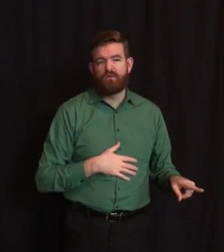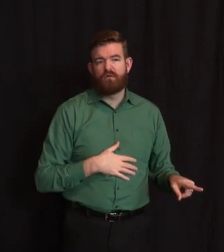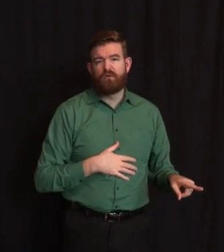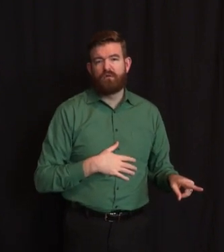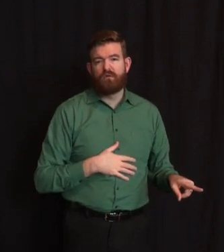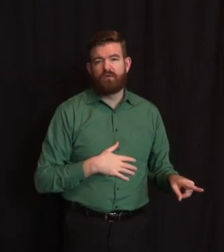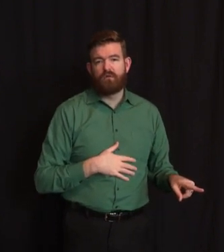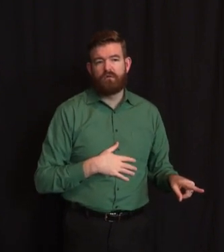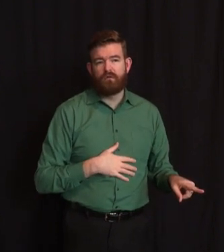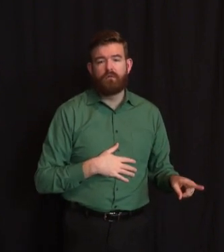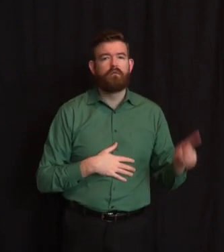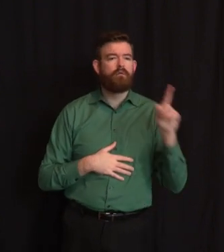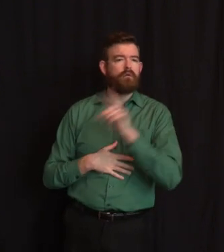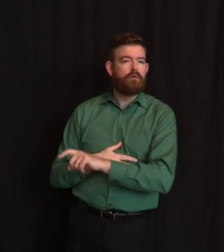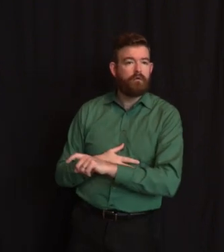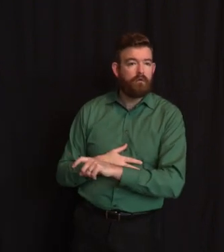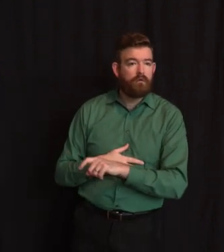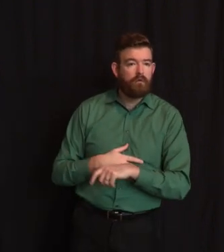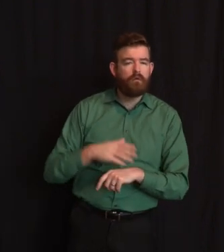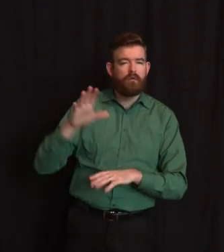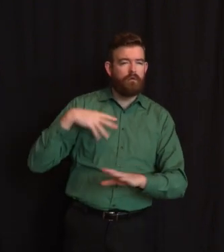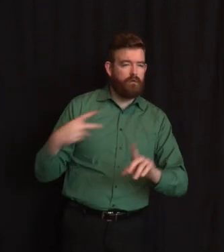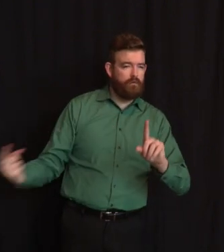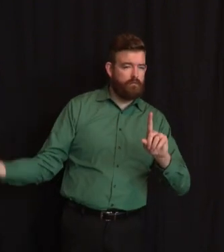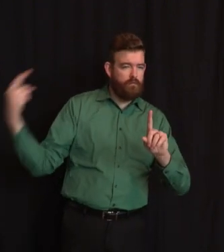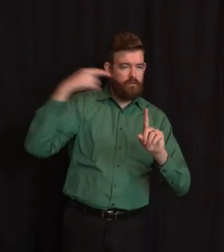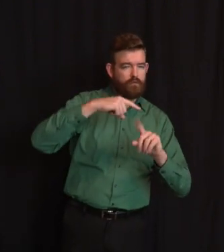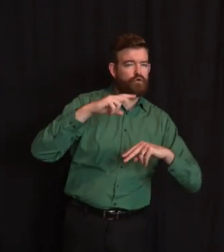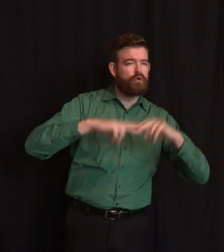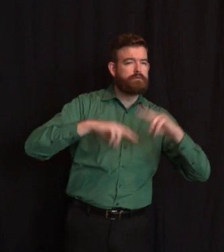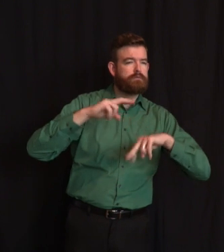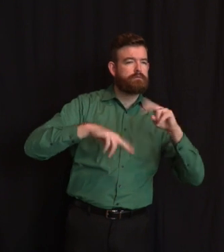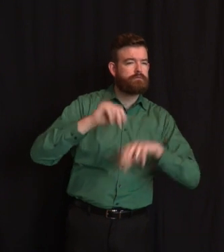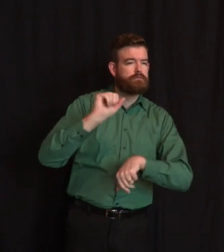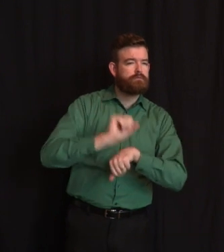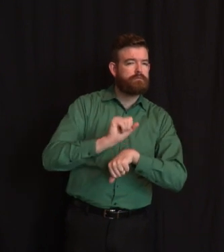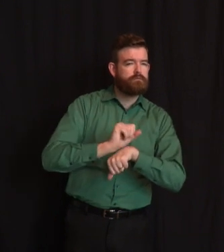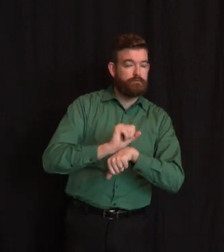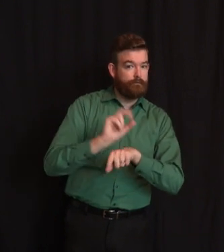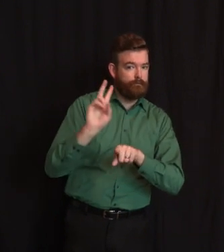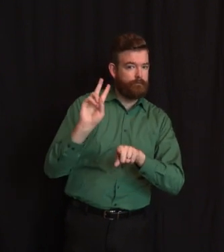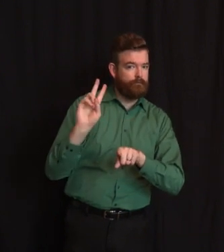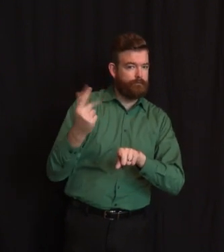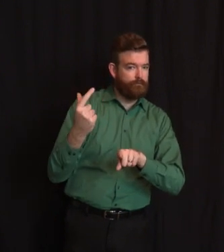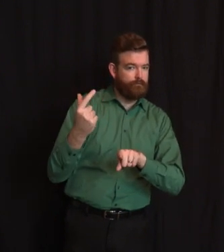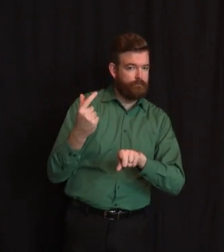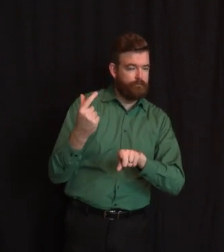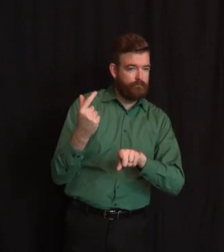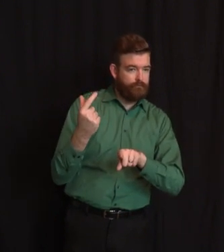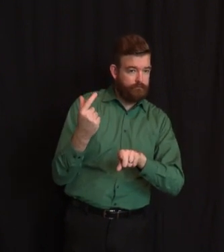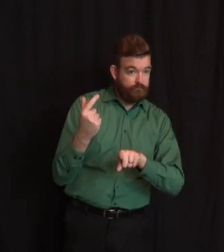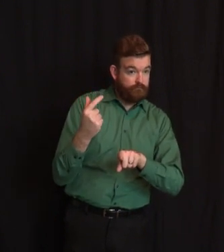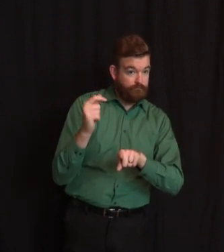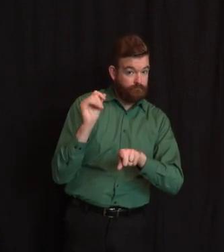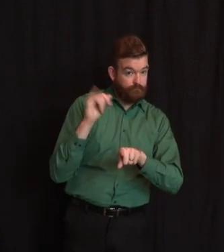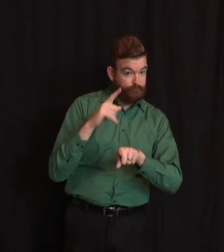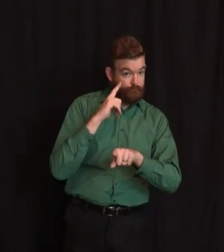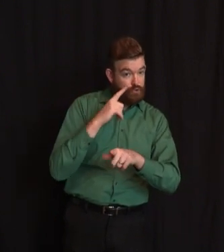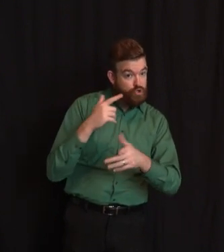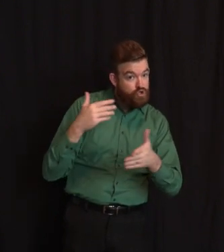only talking about buildings that are just, you know, renovating a unit? So it does apply to both new construction and existing construction of